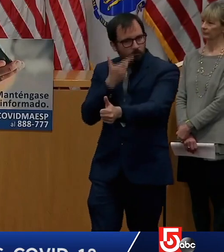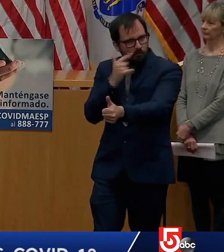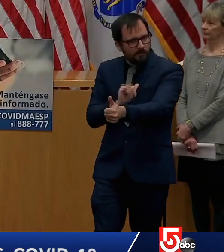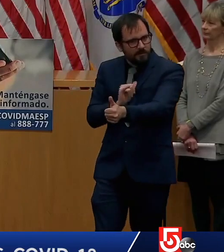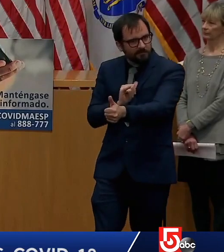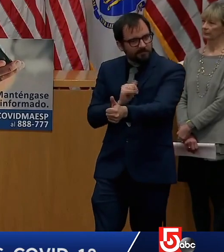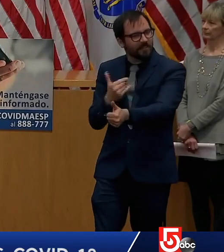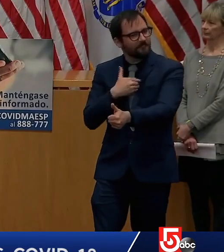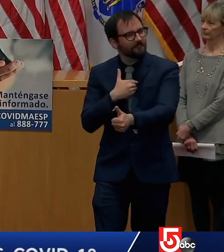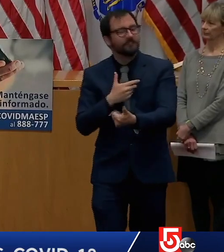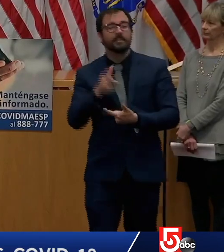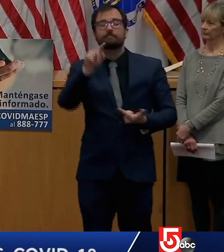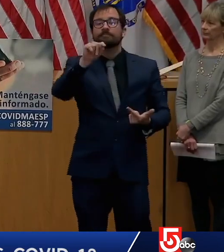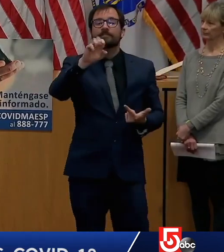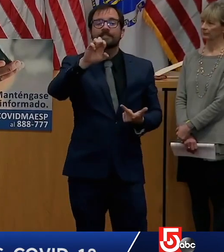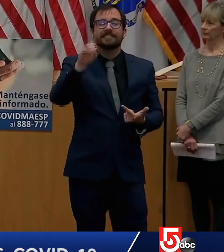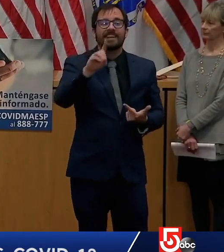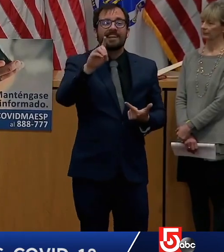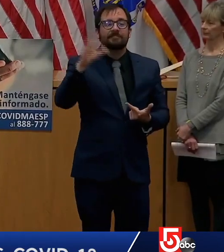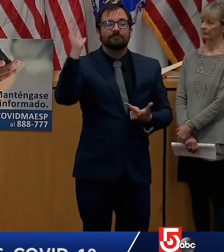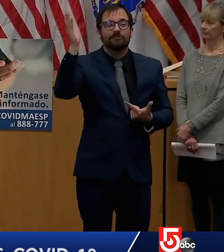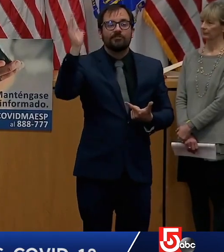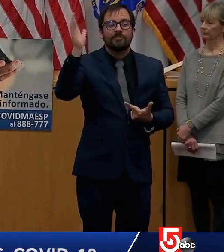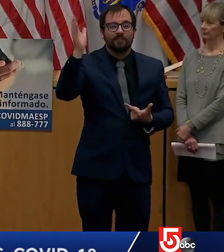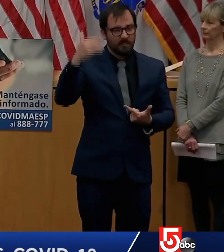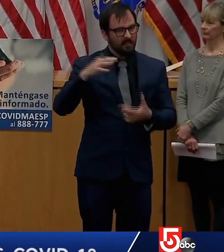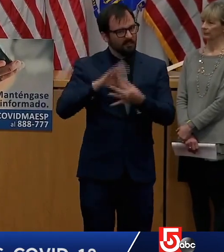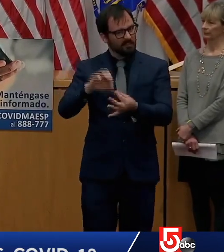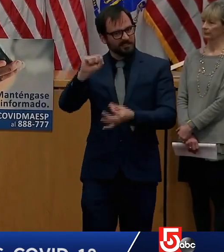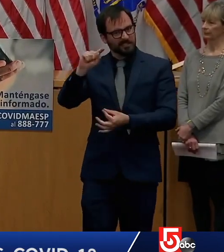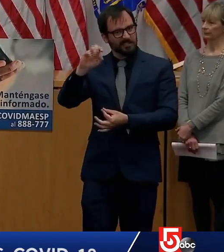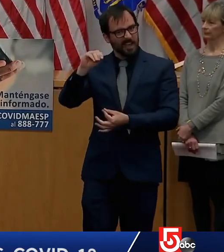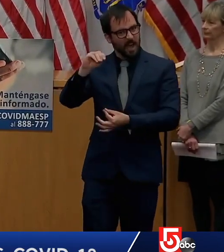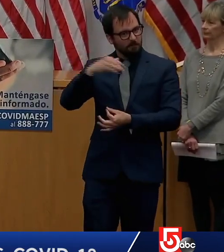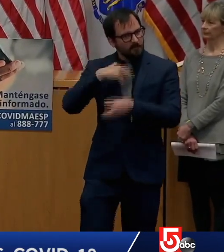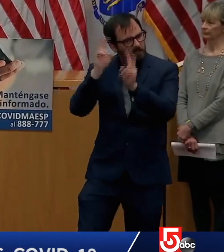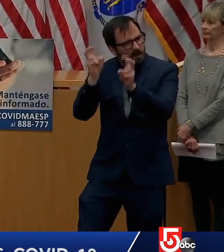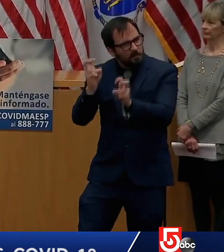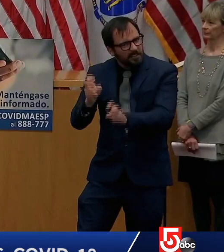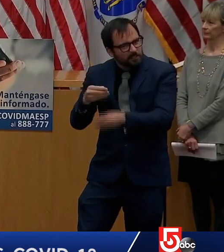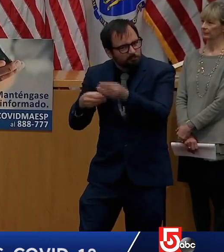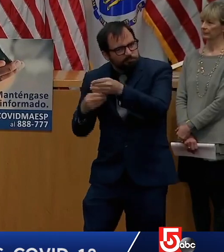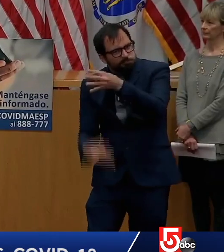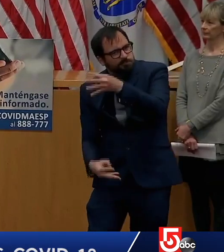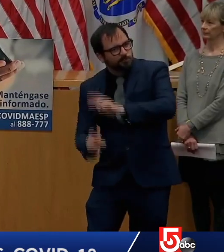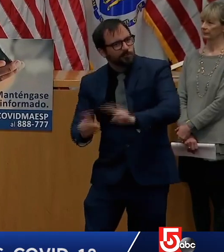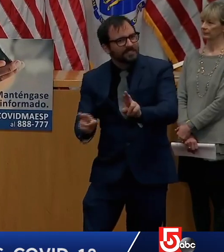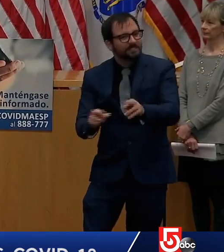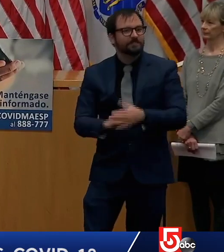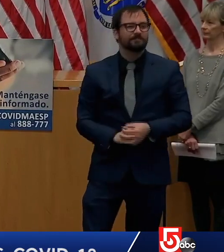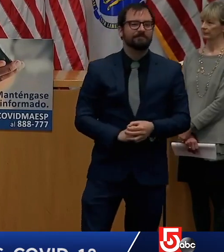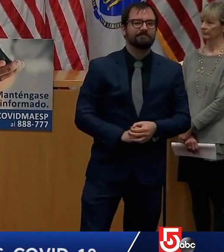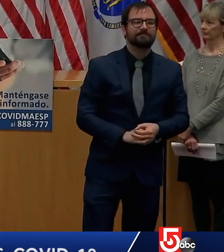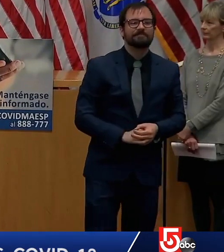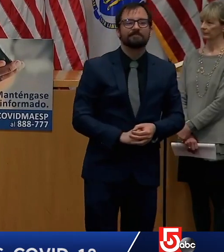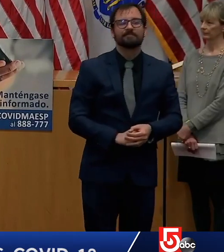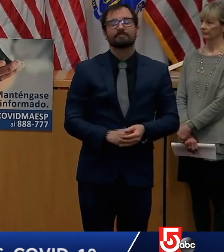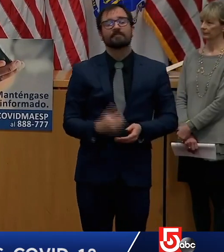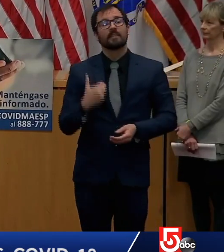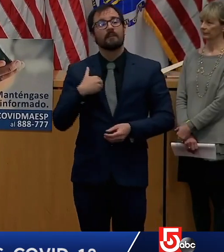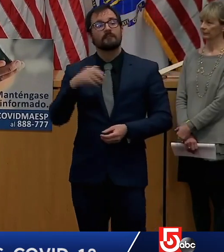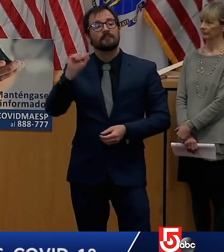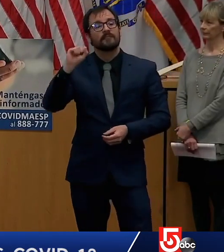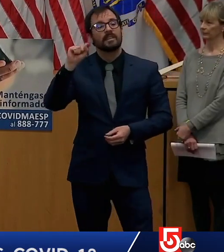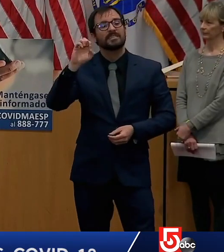through desi's website at www.doe.mass.edu slash covid